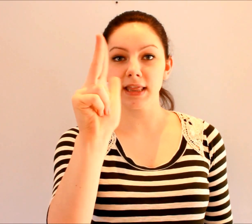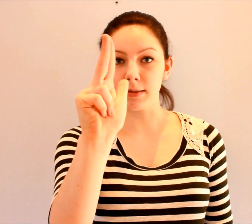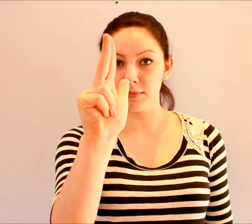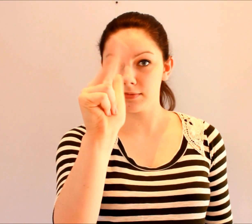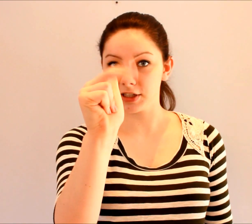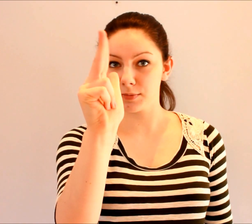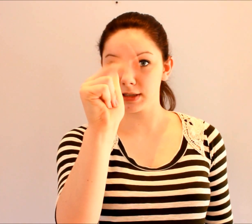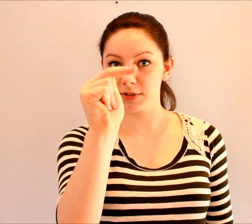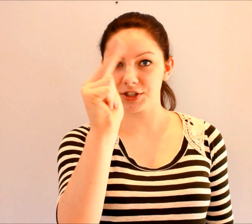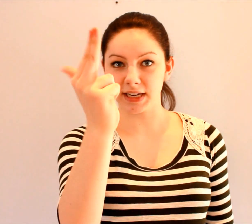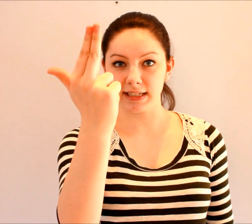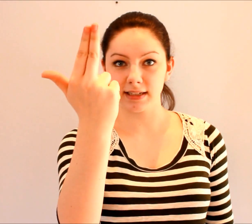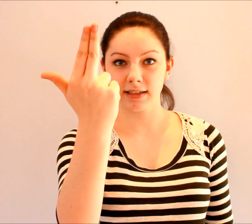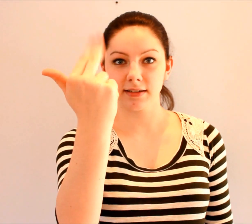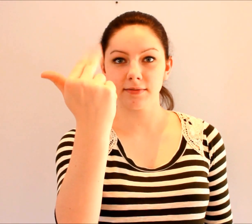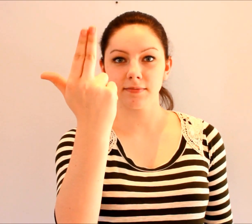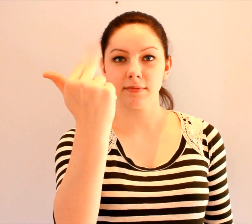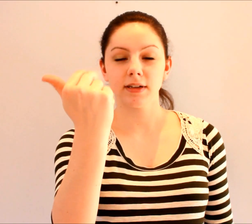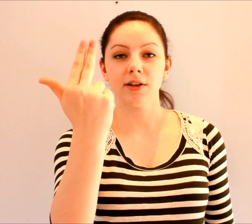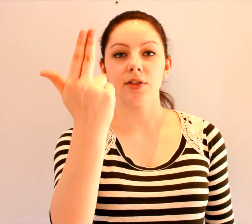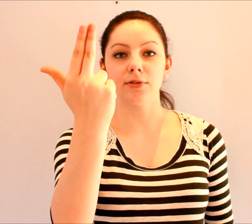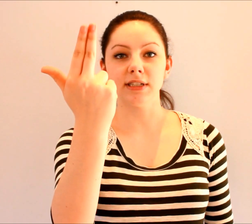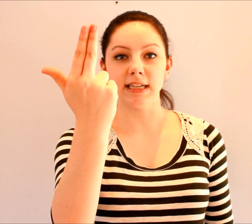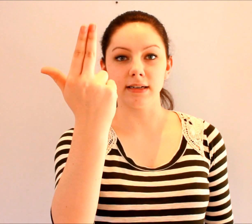bend them. Just put them straight. Thirteen.